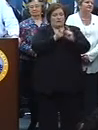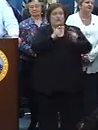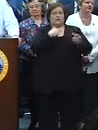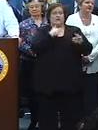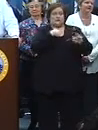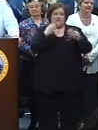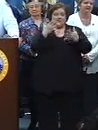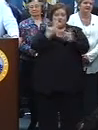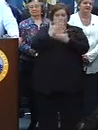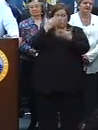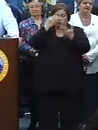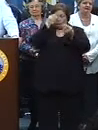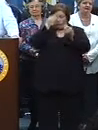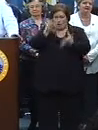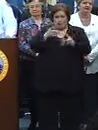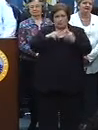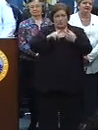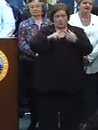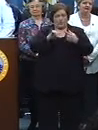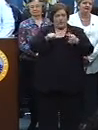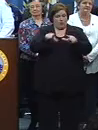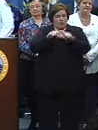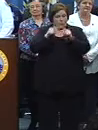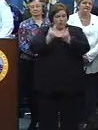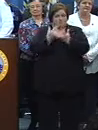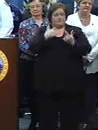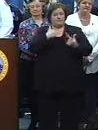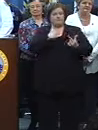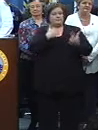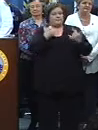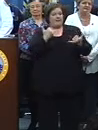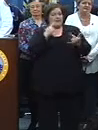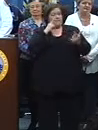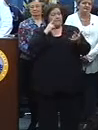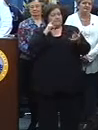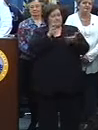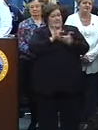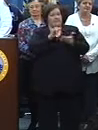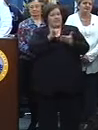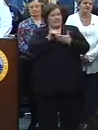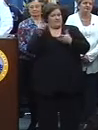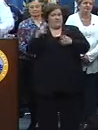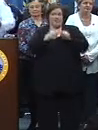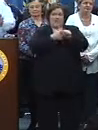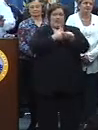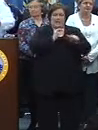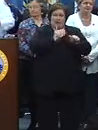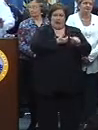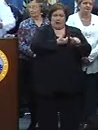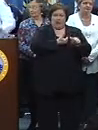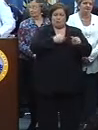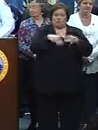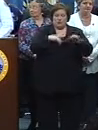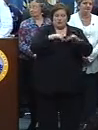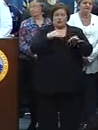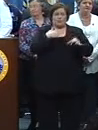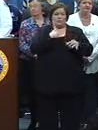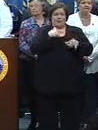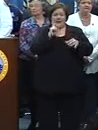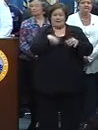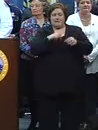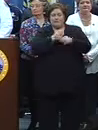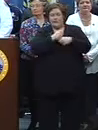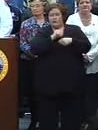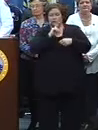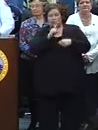gave new instructions to the officers. And as we speak now, we have reason to believe that the instructions were followed. And we still have one or two items to look into to